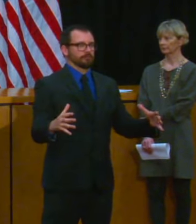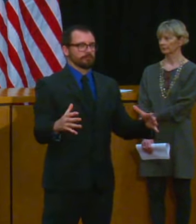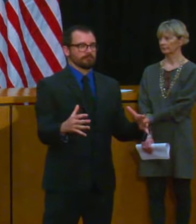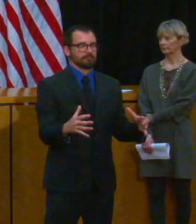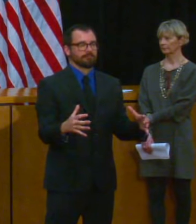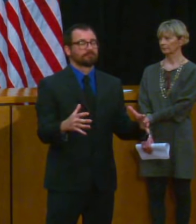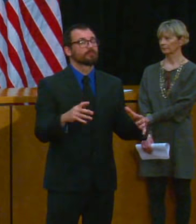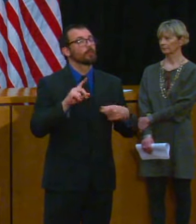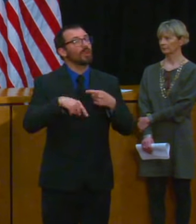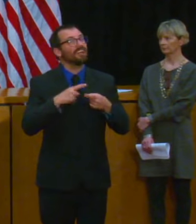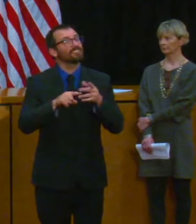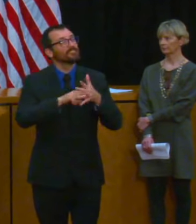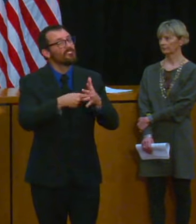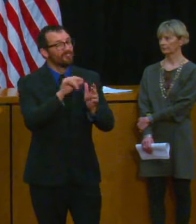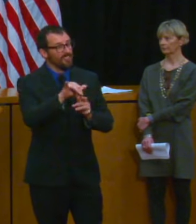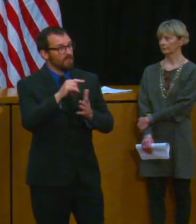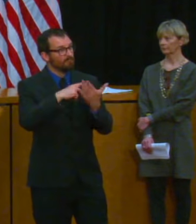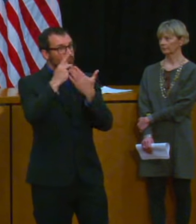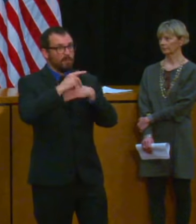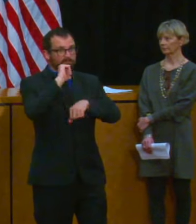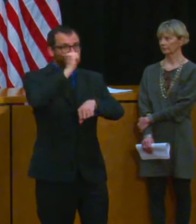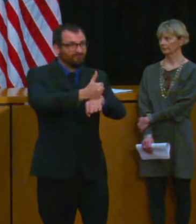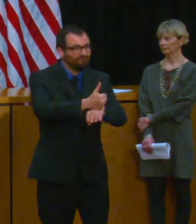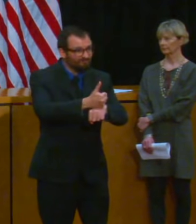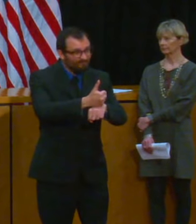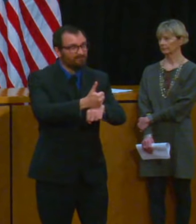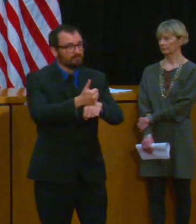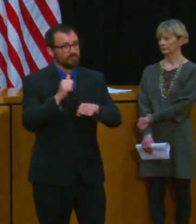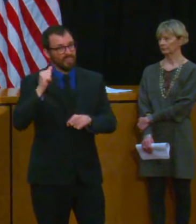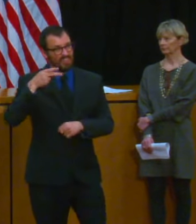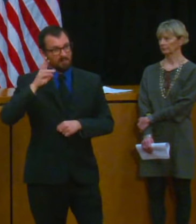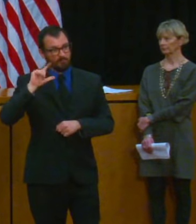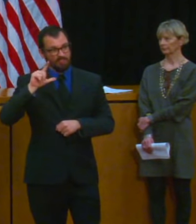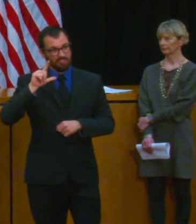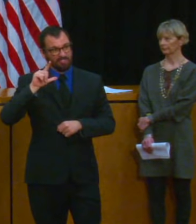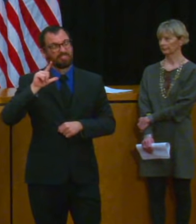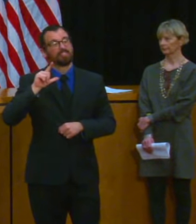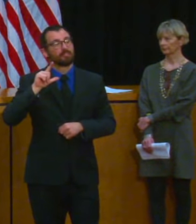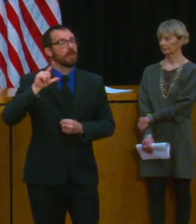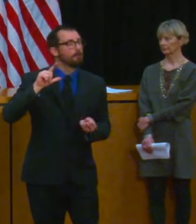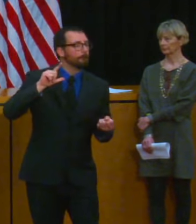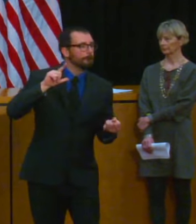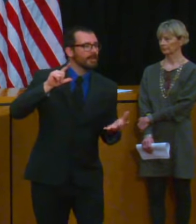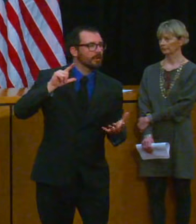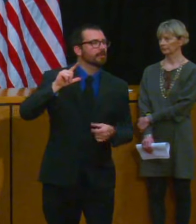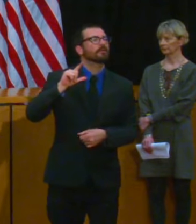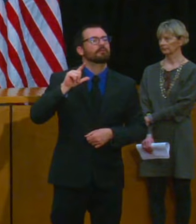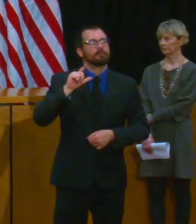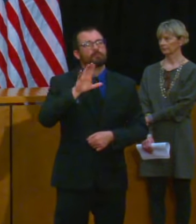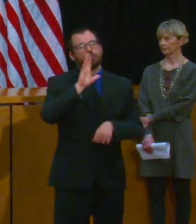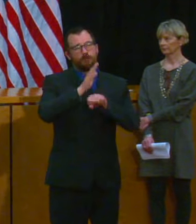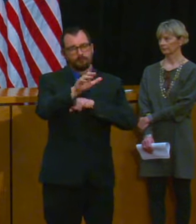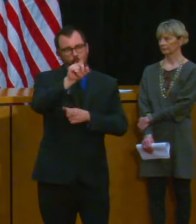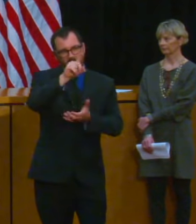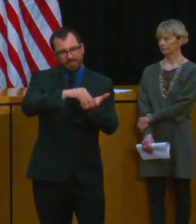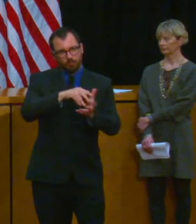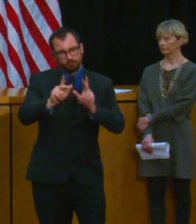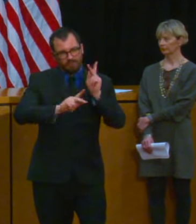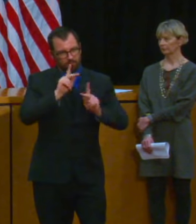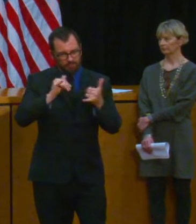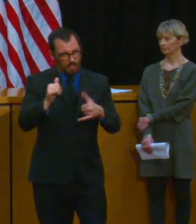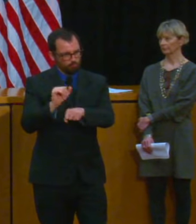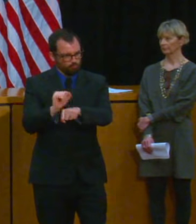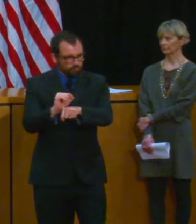on this particular initiative that is just about the number of people we have working so far and to have stood up an organization